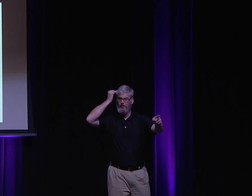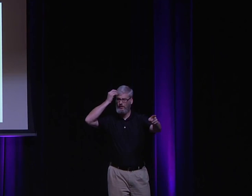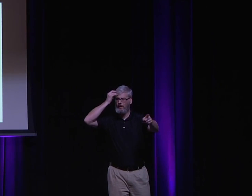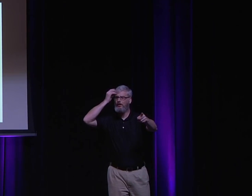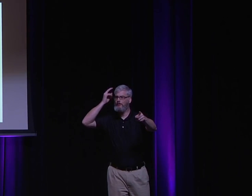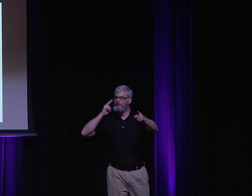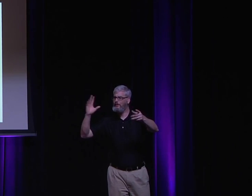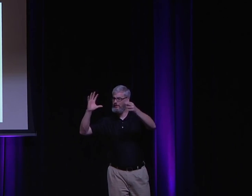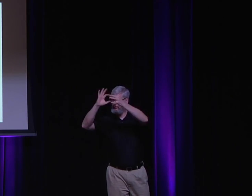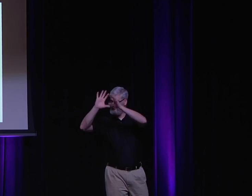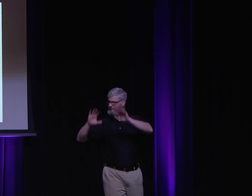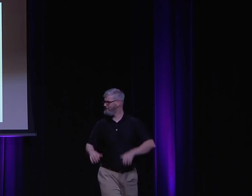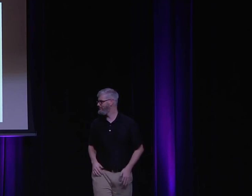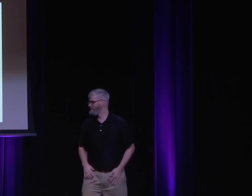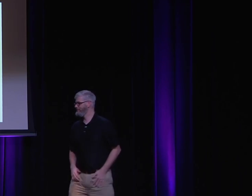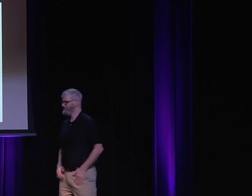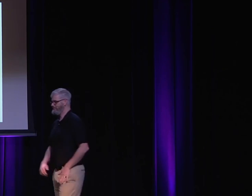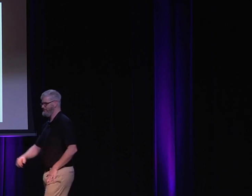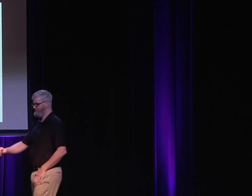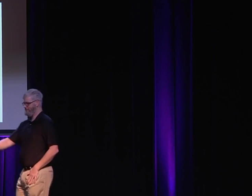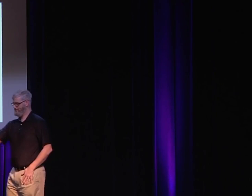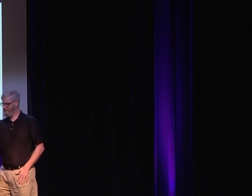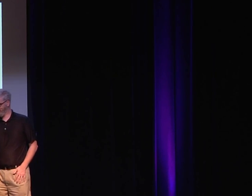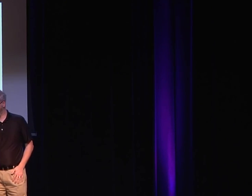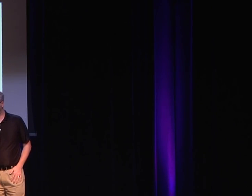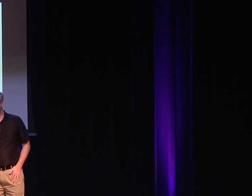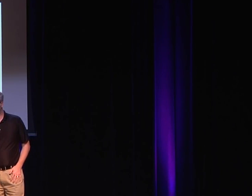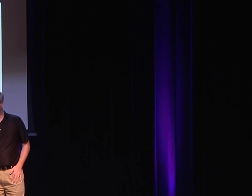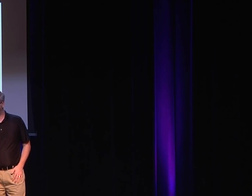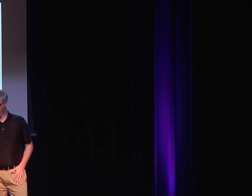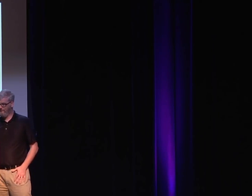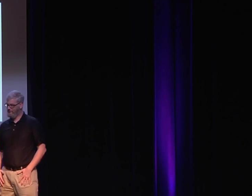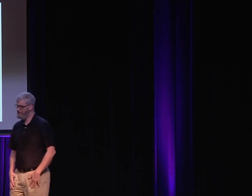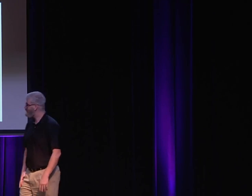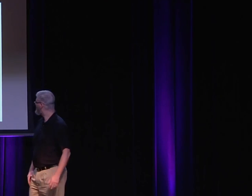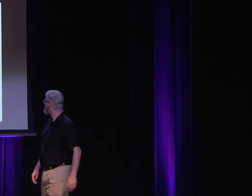So in the beginning, I was talking about technology and how it changes things and how it now has led to a new religion, Judaism.